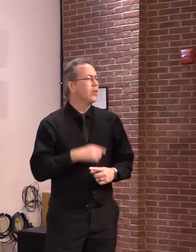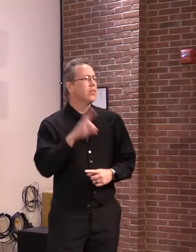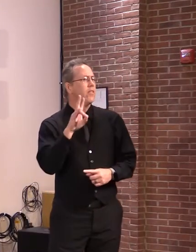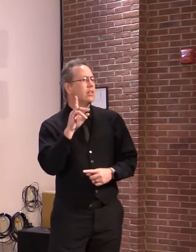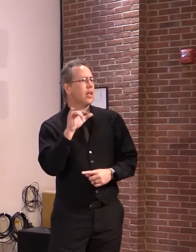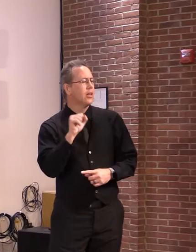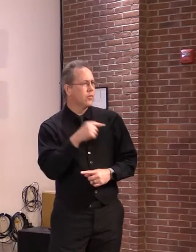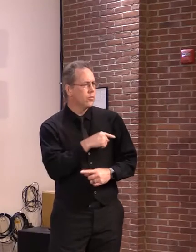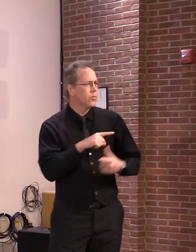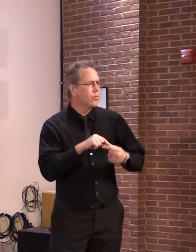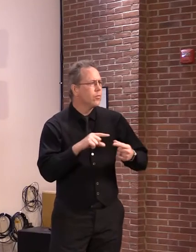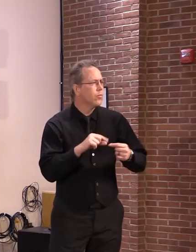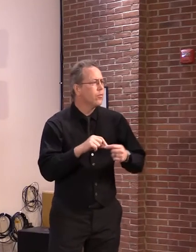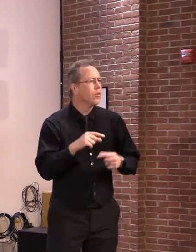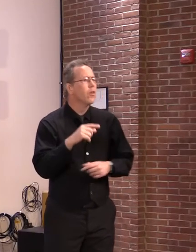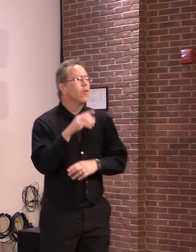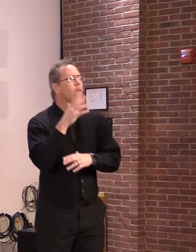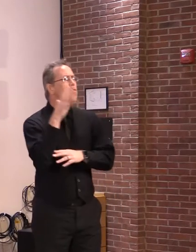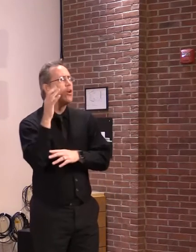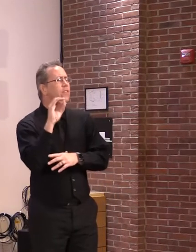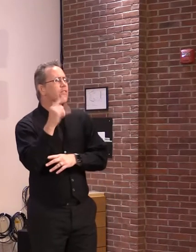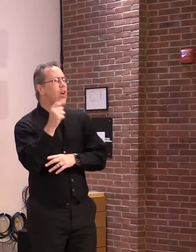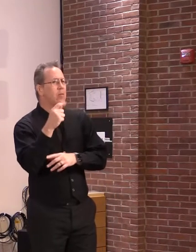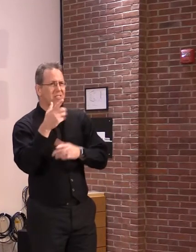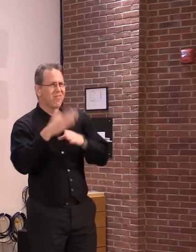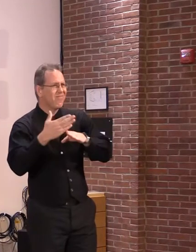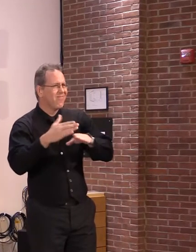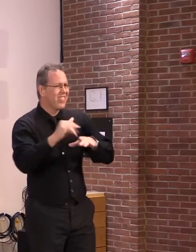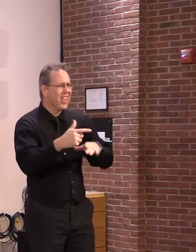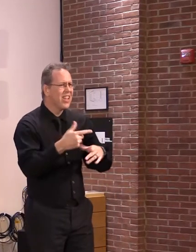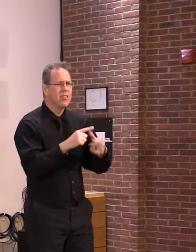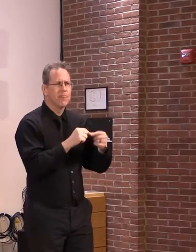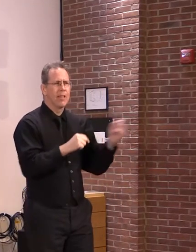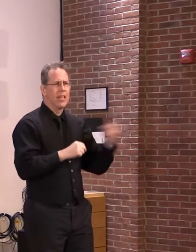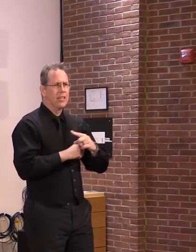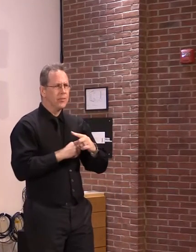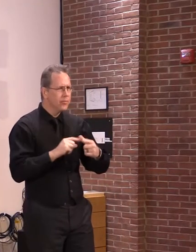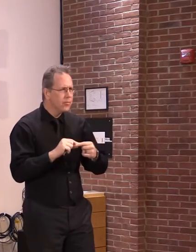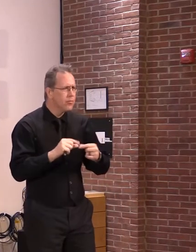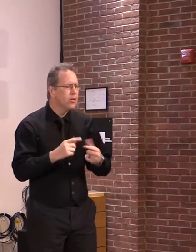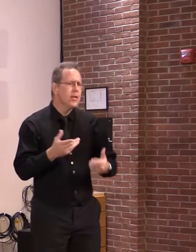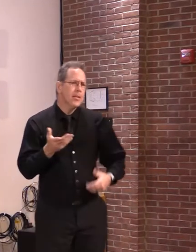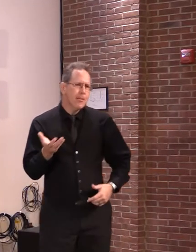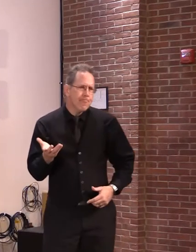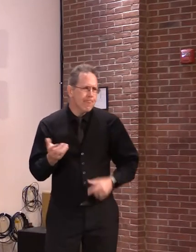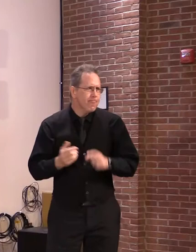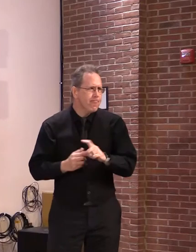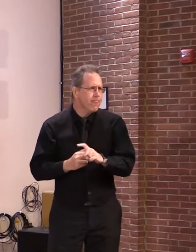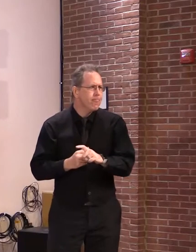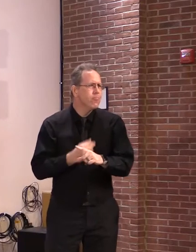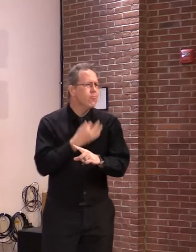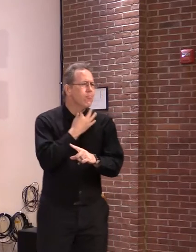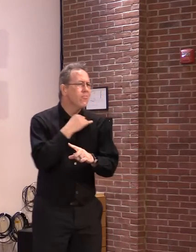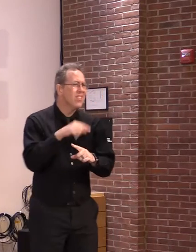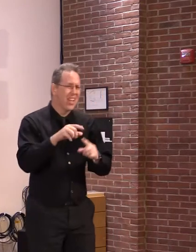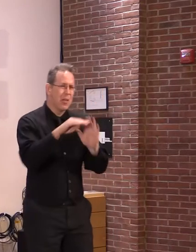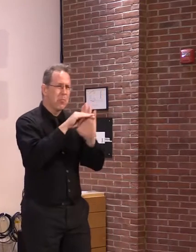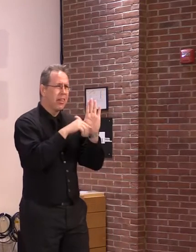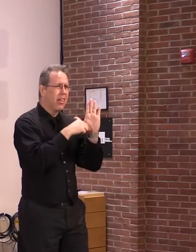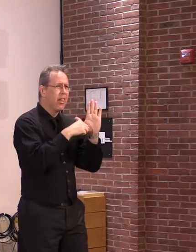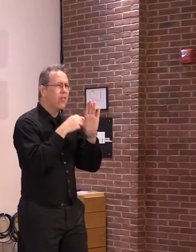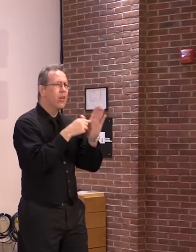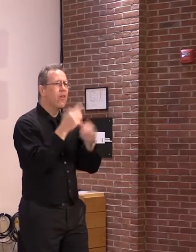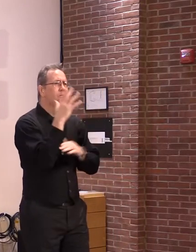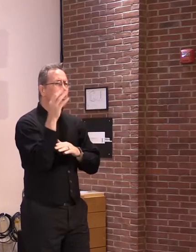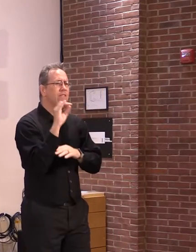I'm sorry to drag this back to X-250, but I think all that the bill is requiring is that